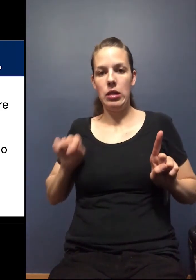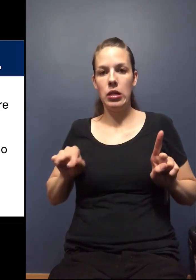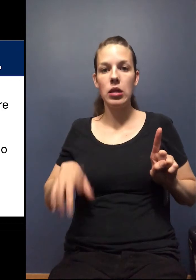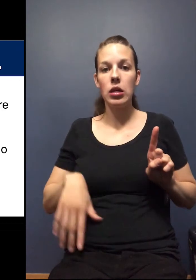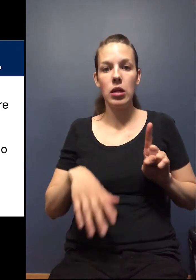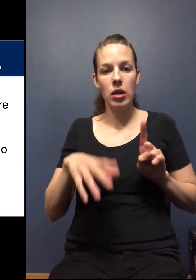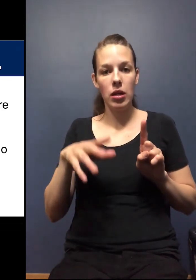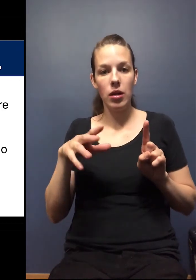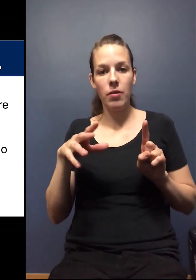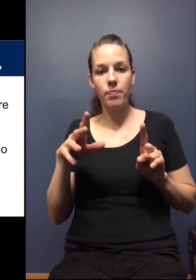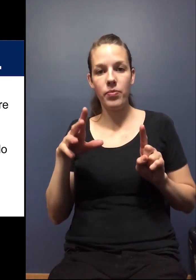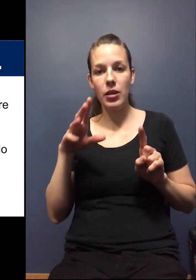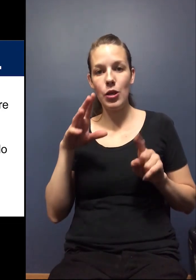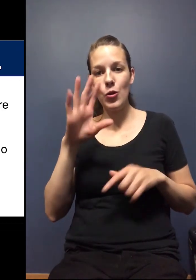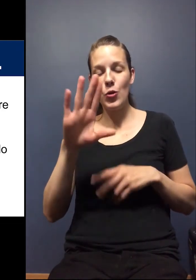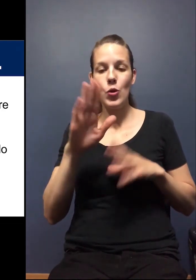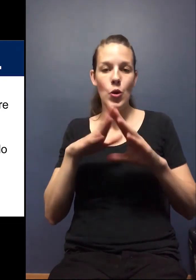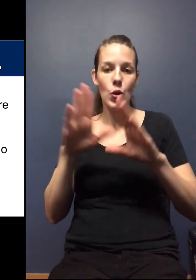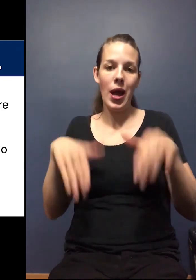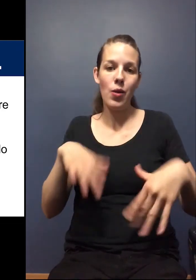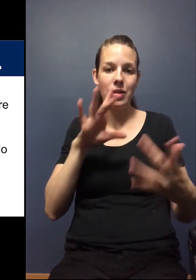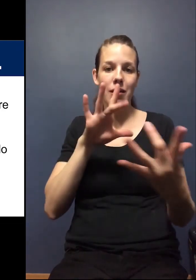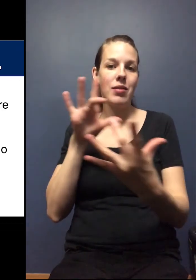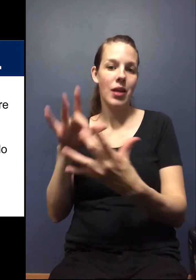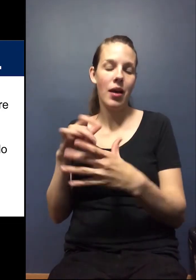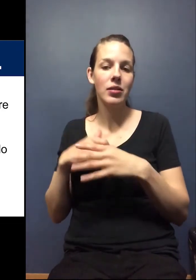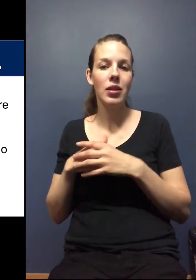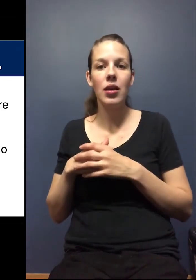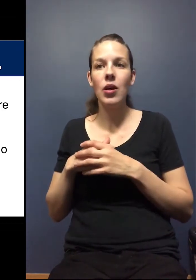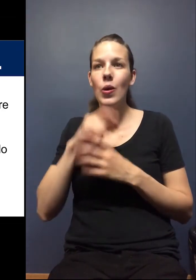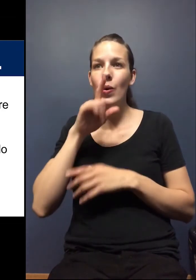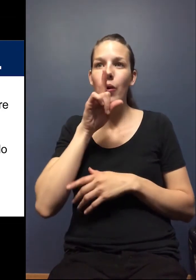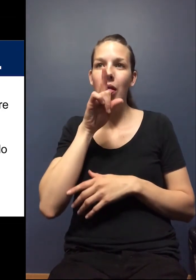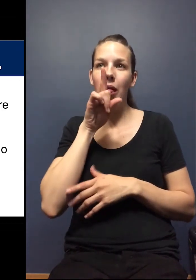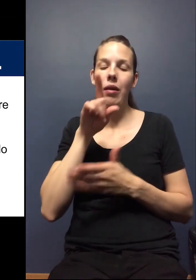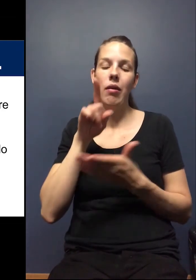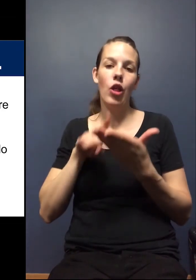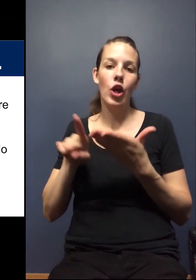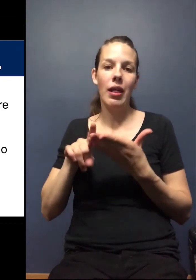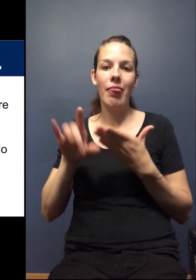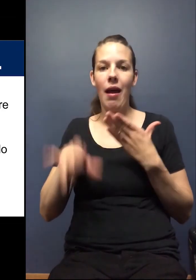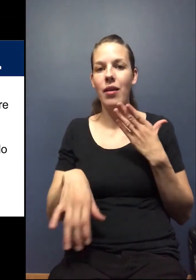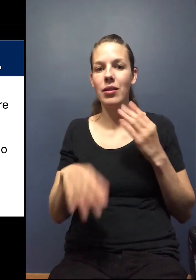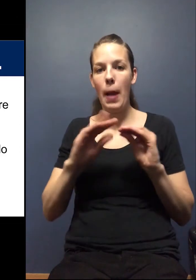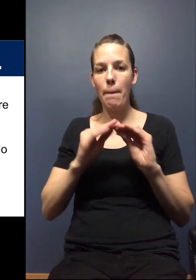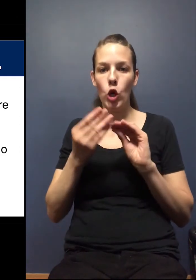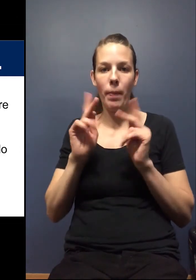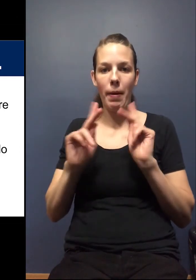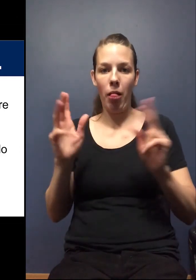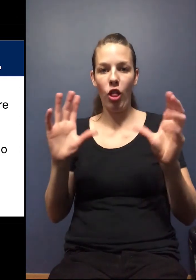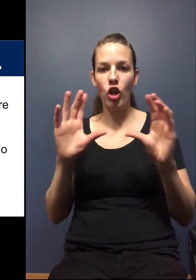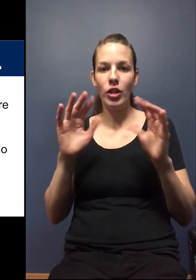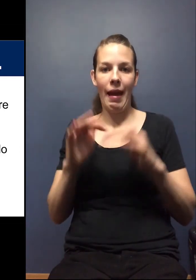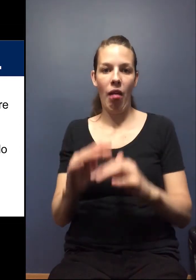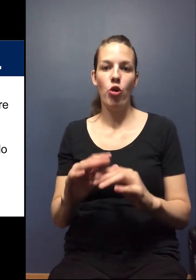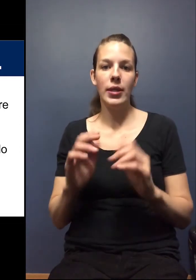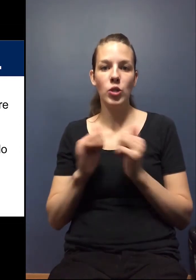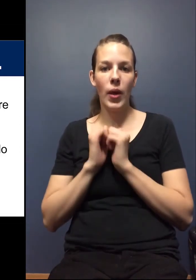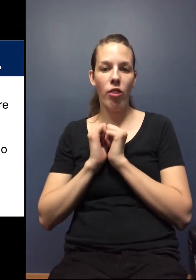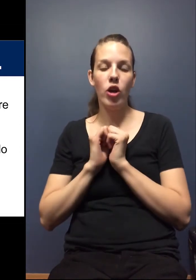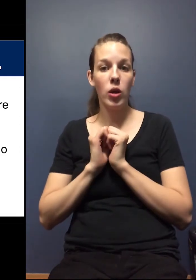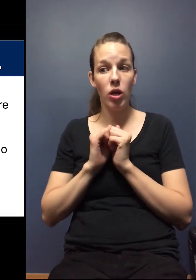outside of your, um, household contact. Um, it's really looking at the number of people that are gathering together.